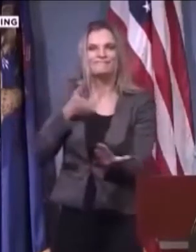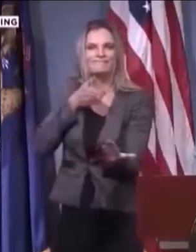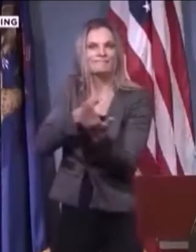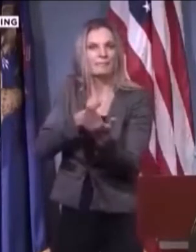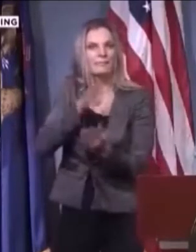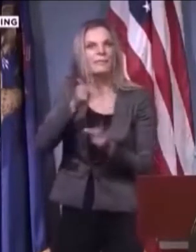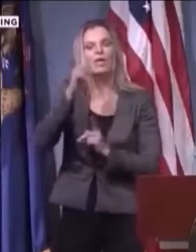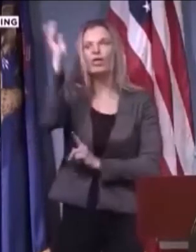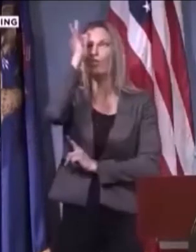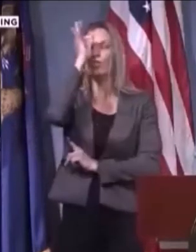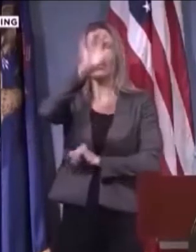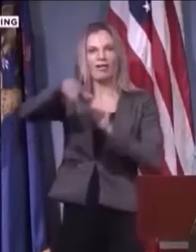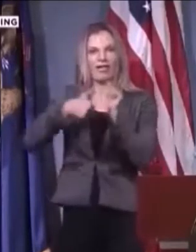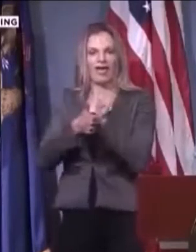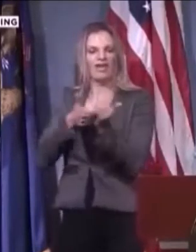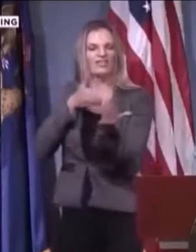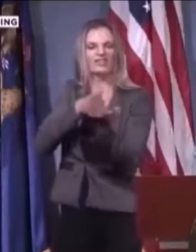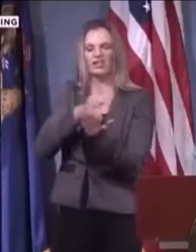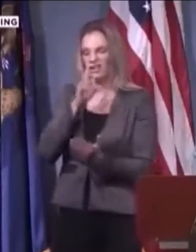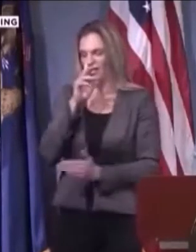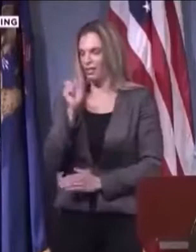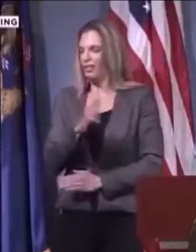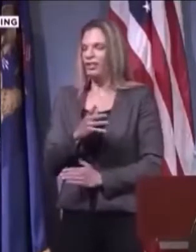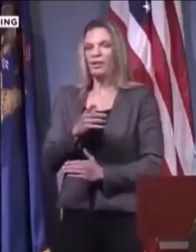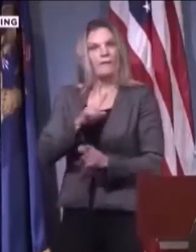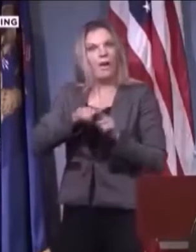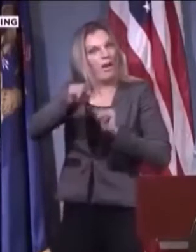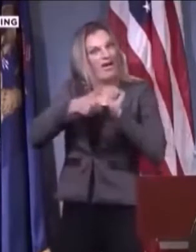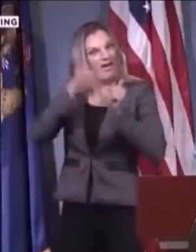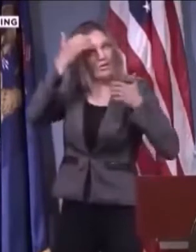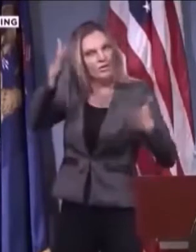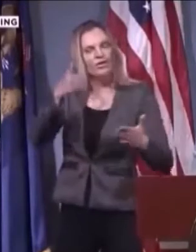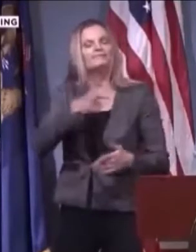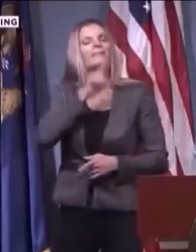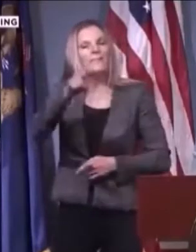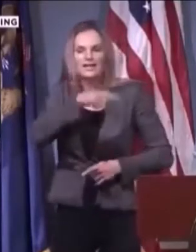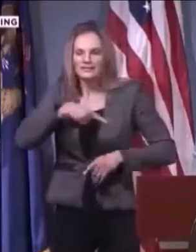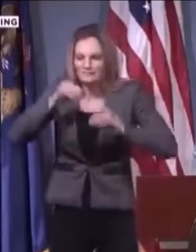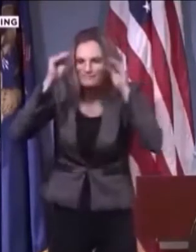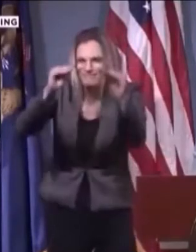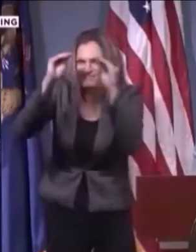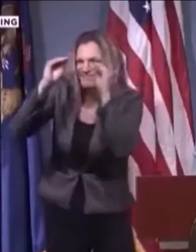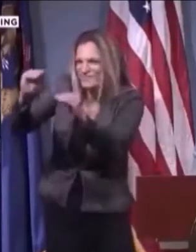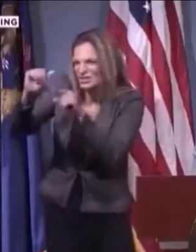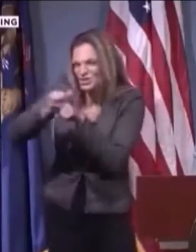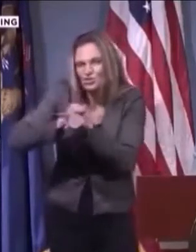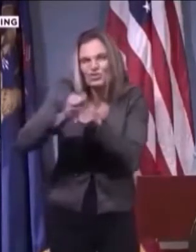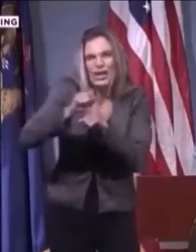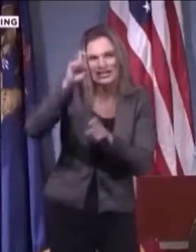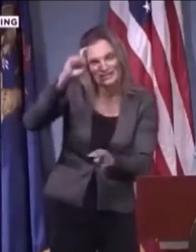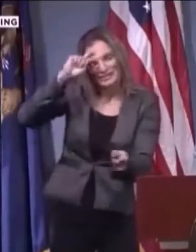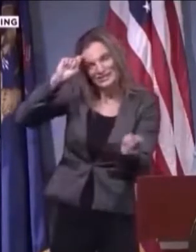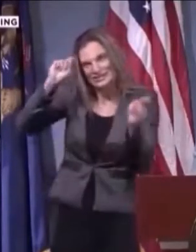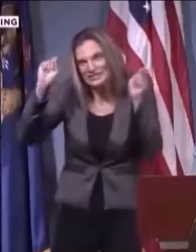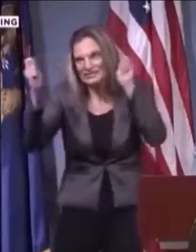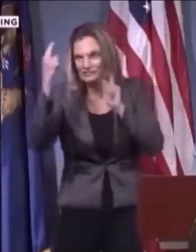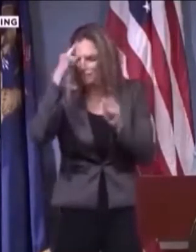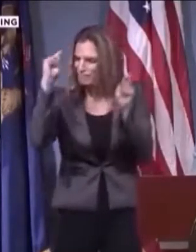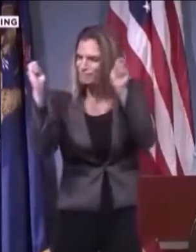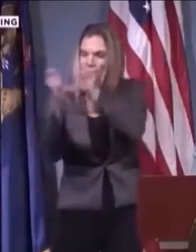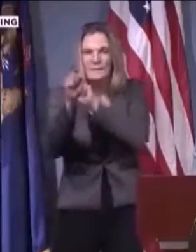about them and, uh, more or less, she come up with Executive Directive 2020-7,